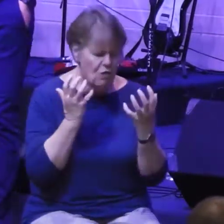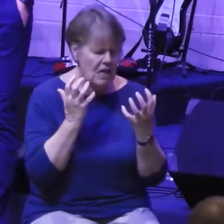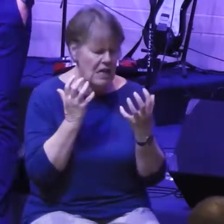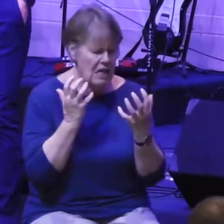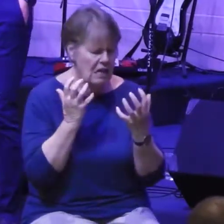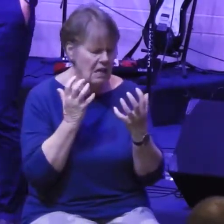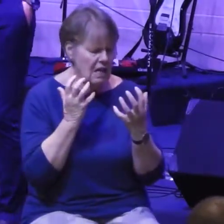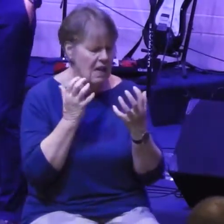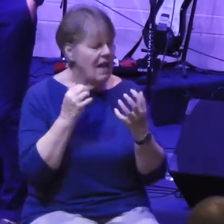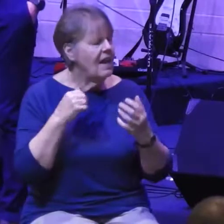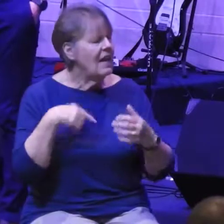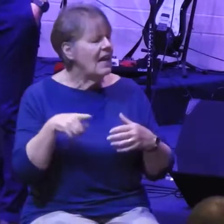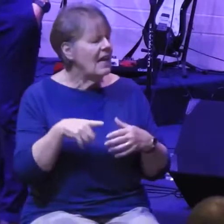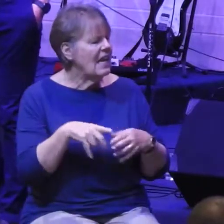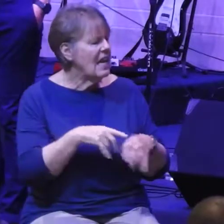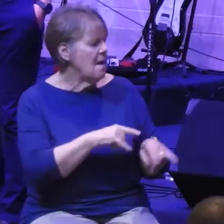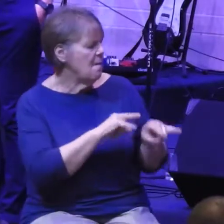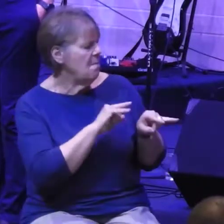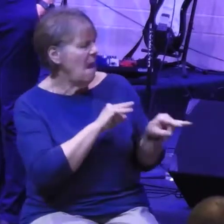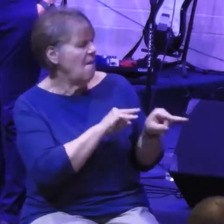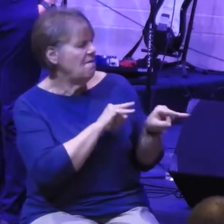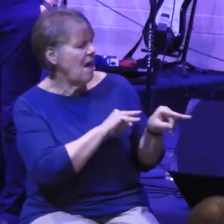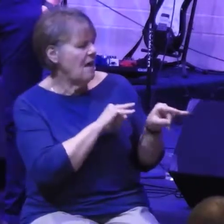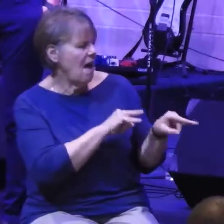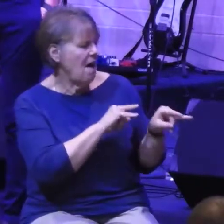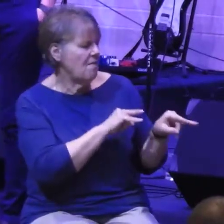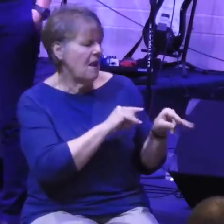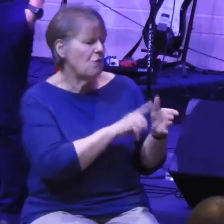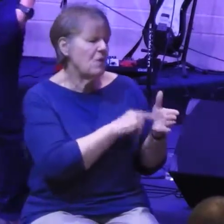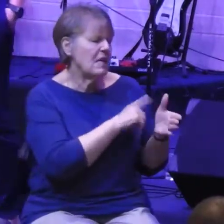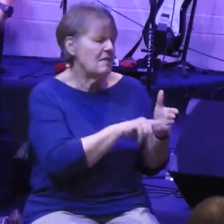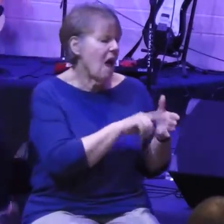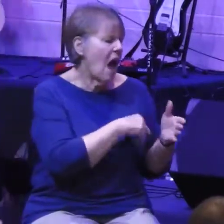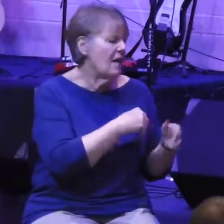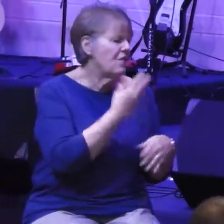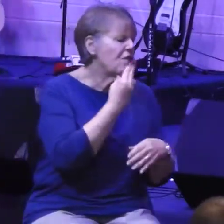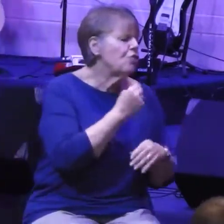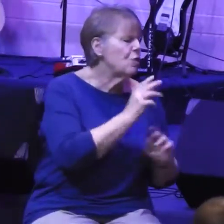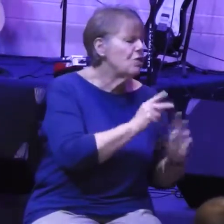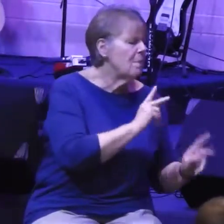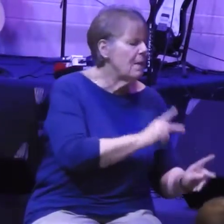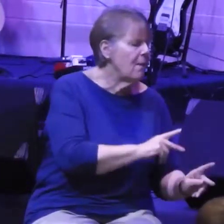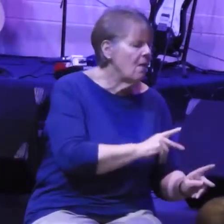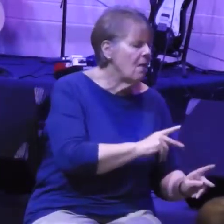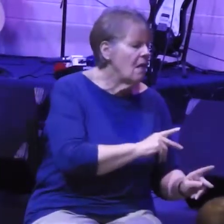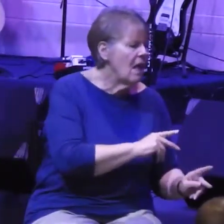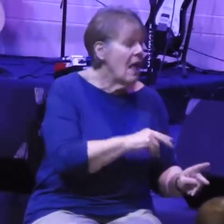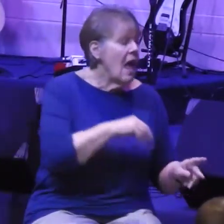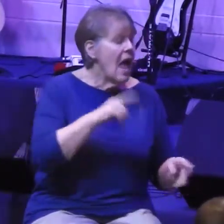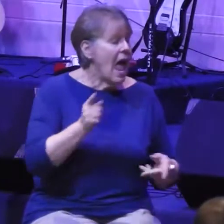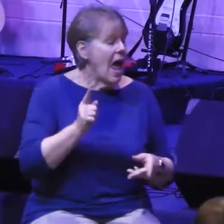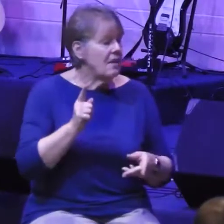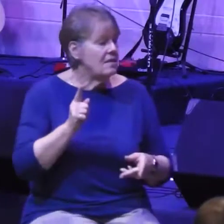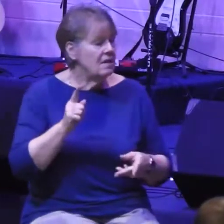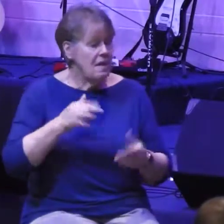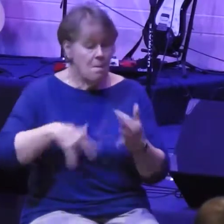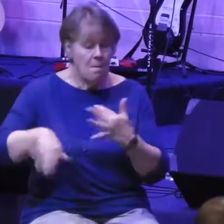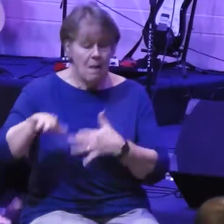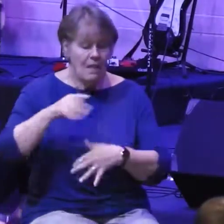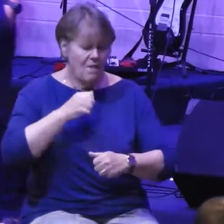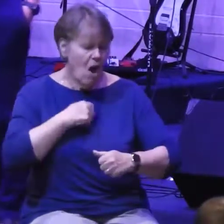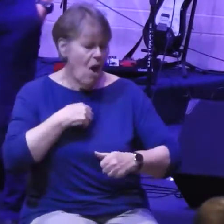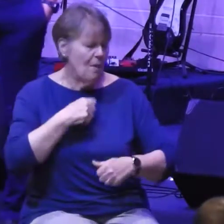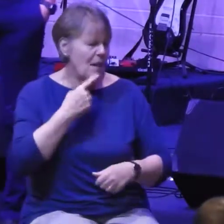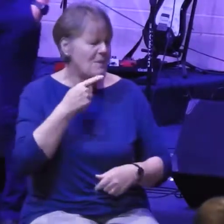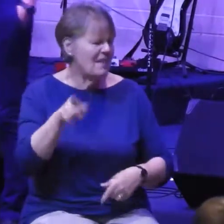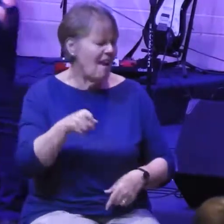He ridiculed the Jews and in the presence of his associates and the army of Samaria, he said, what are